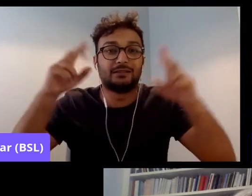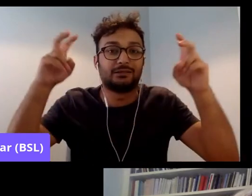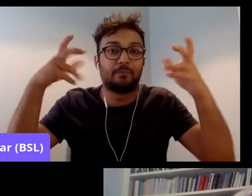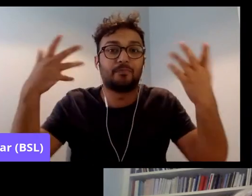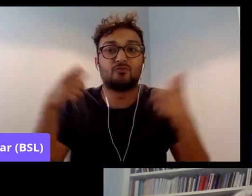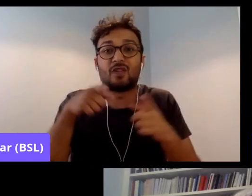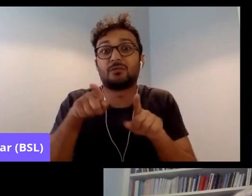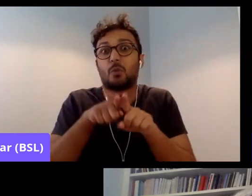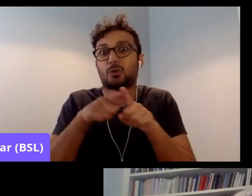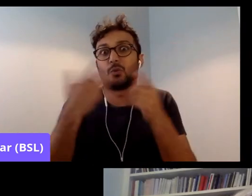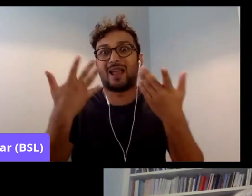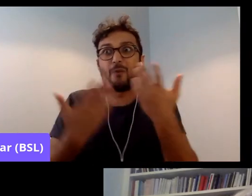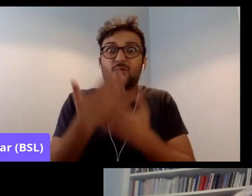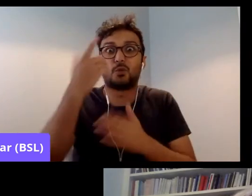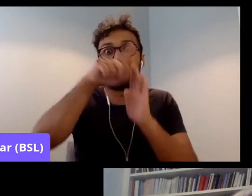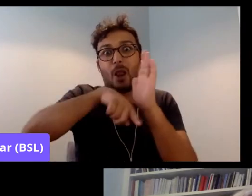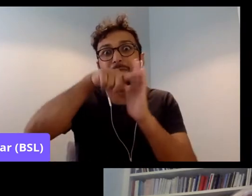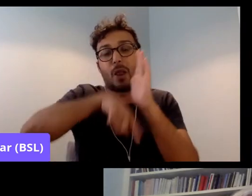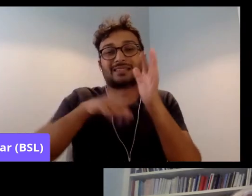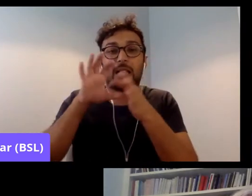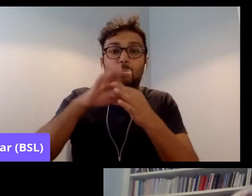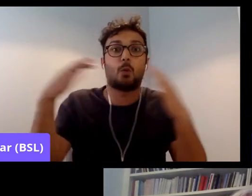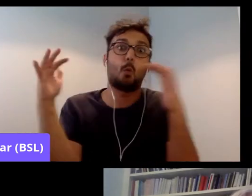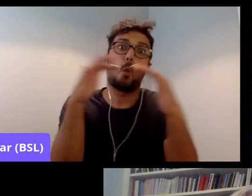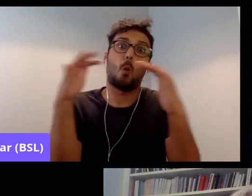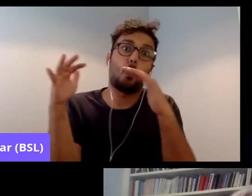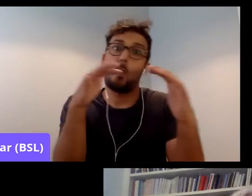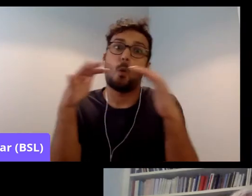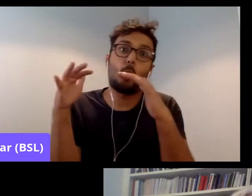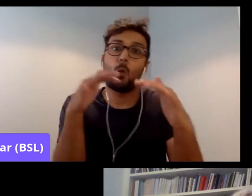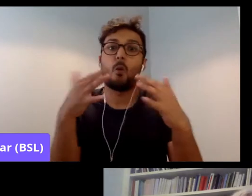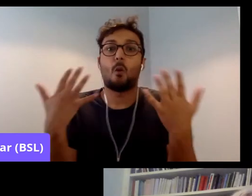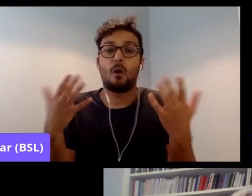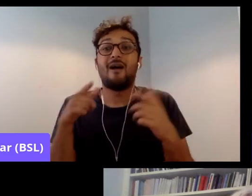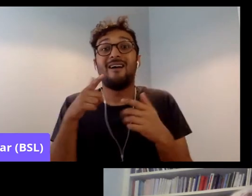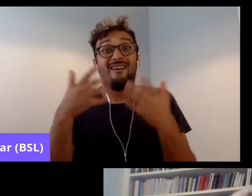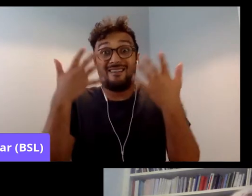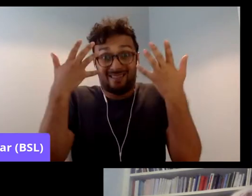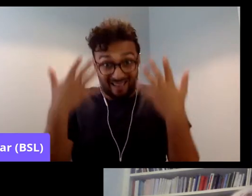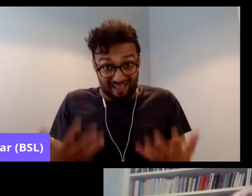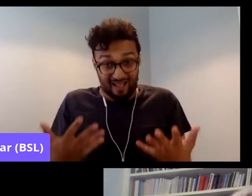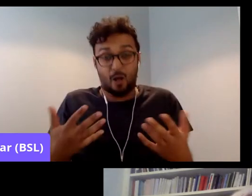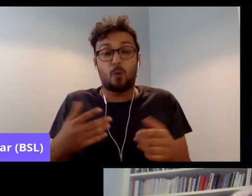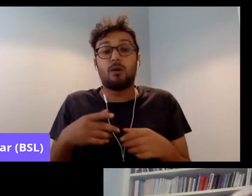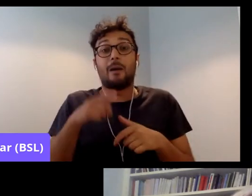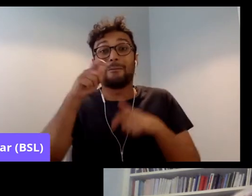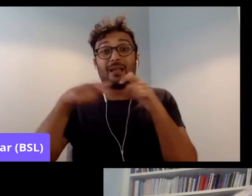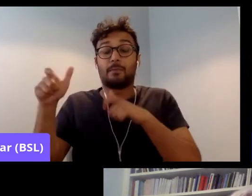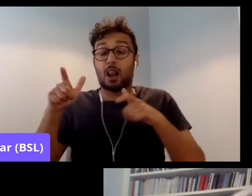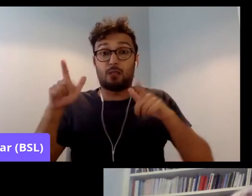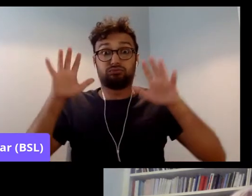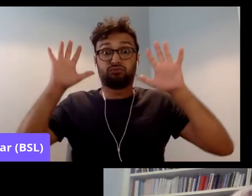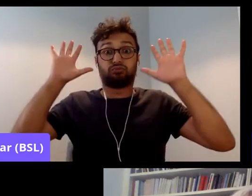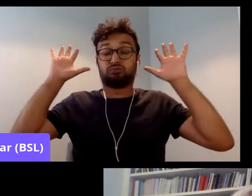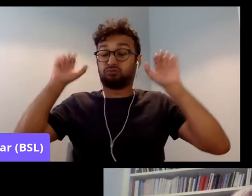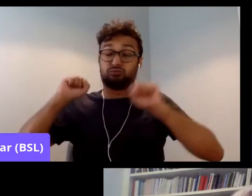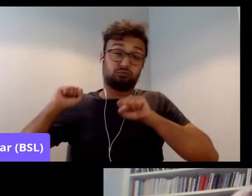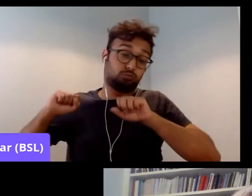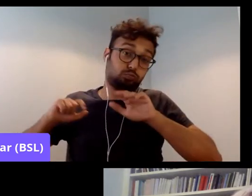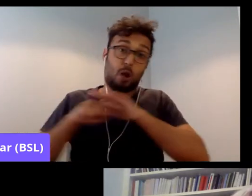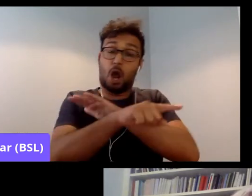wars, we have a huge and unprecedented demand of people fleeing their countries in a desperate